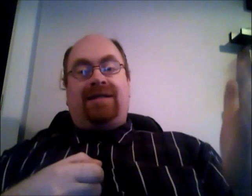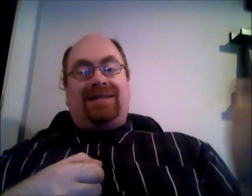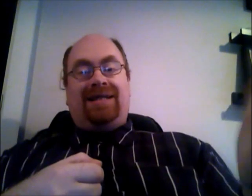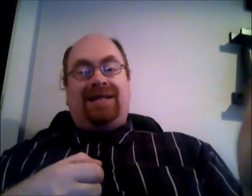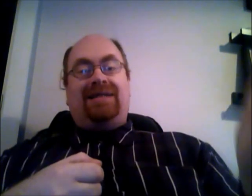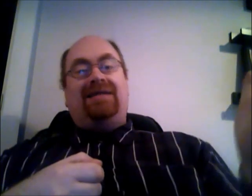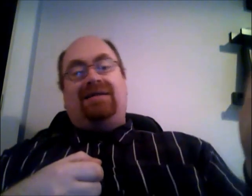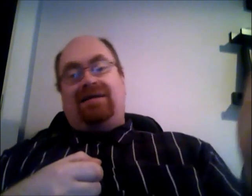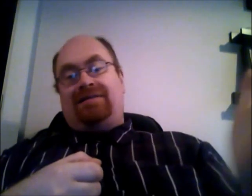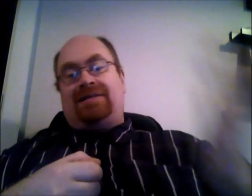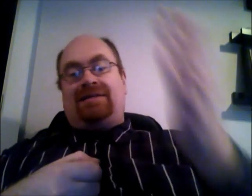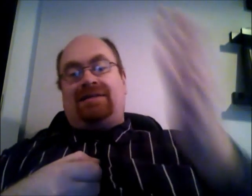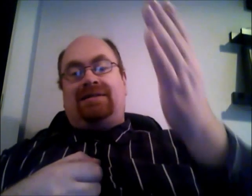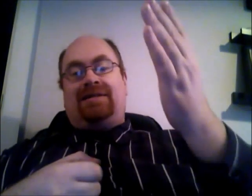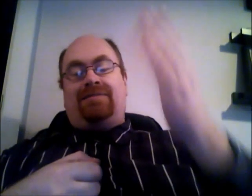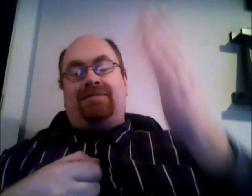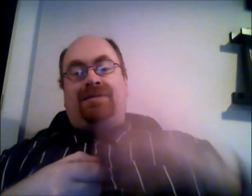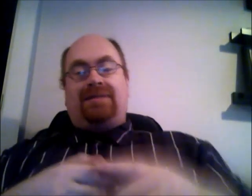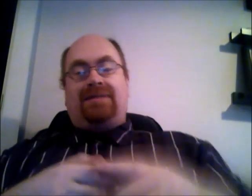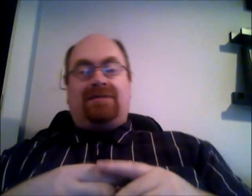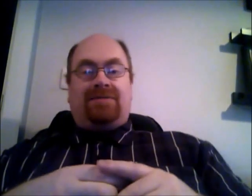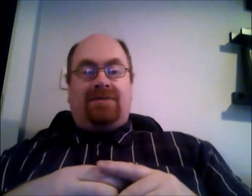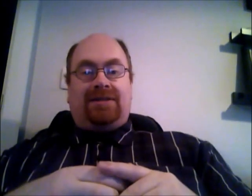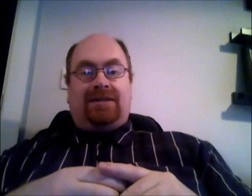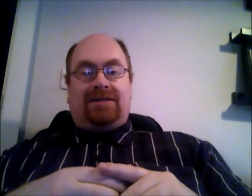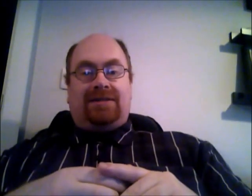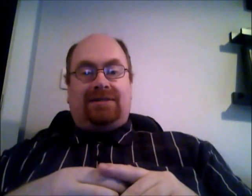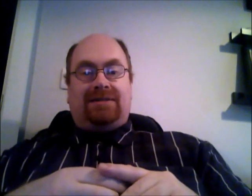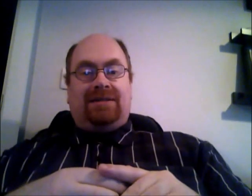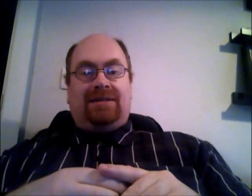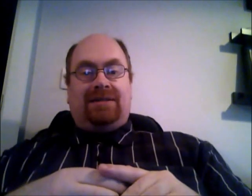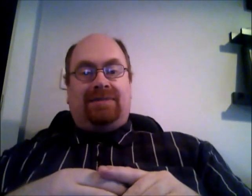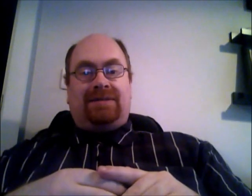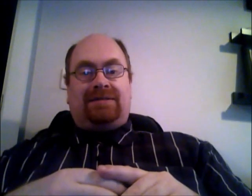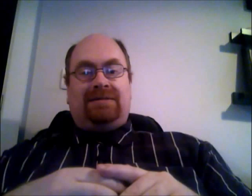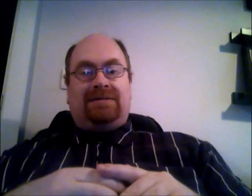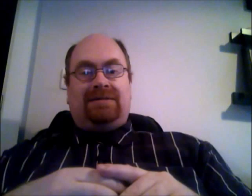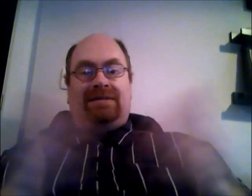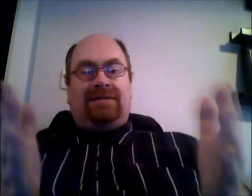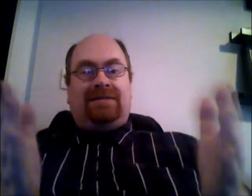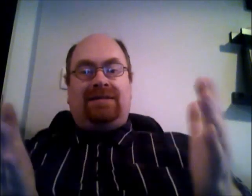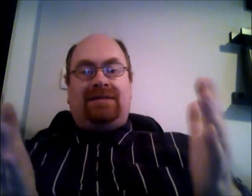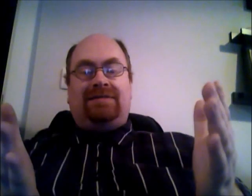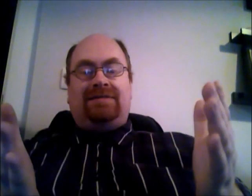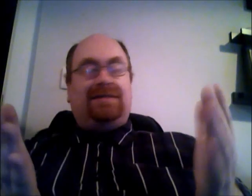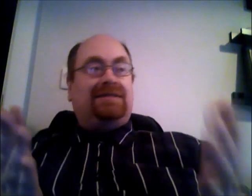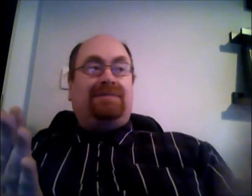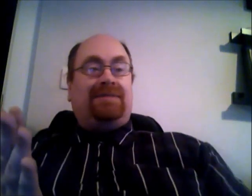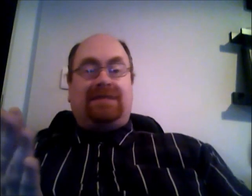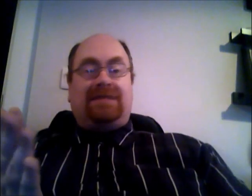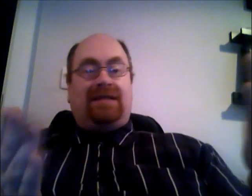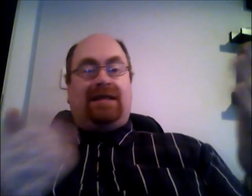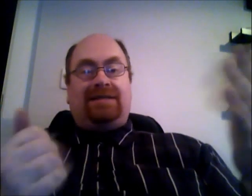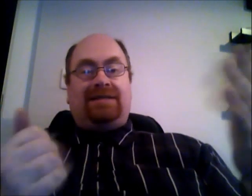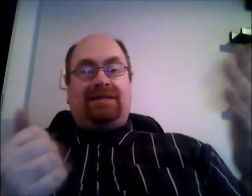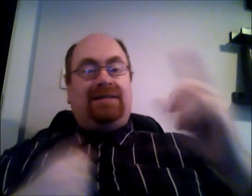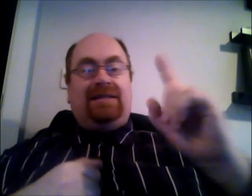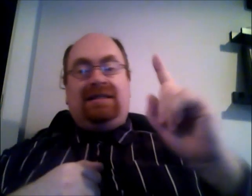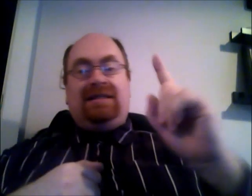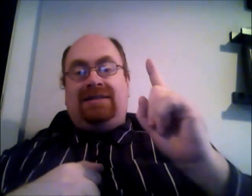then all of a sudden the government comes along with the water charges and people just you know the cognitive the people just said excuse me well i think